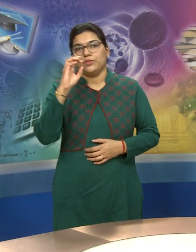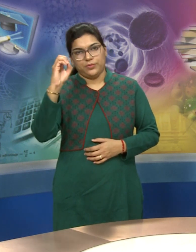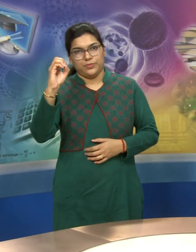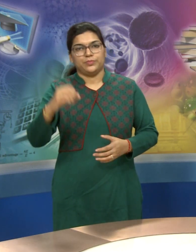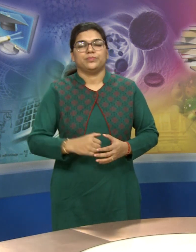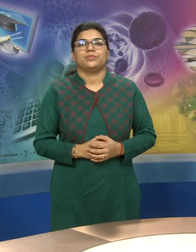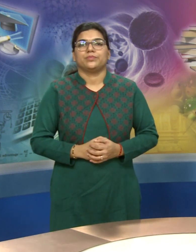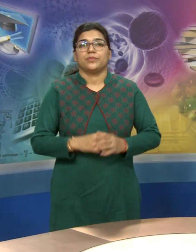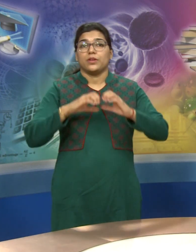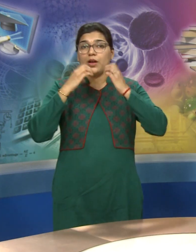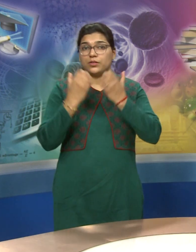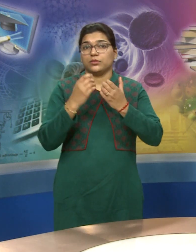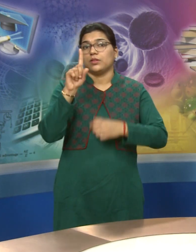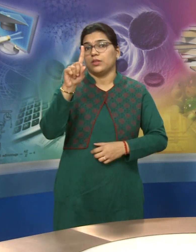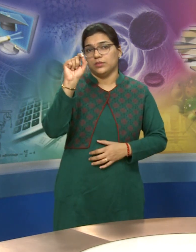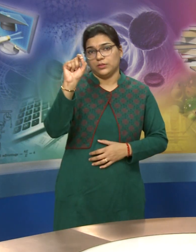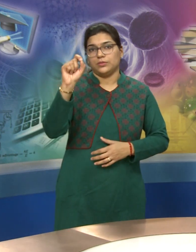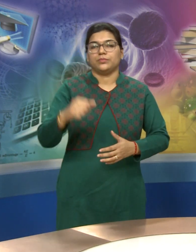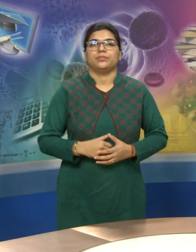secondary level course